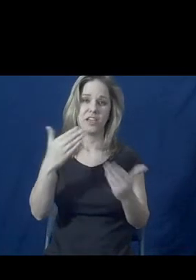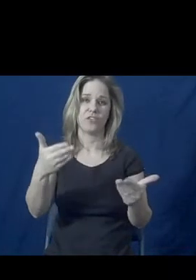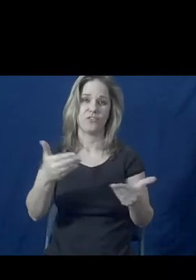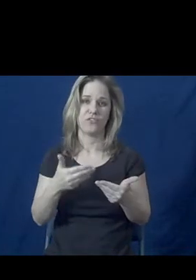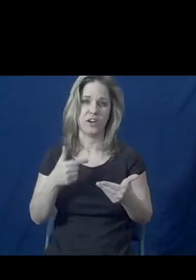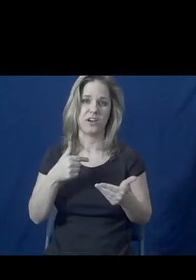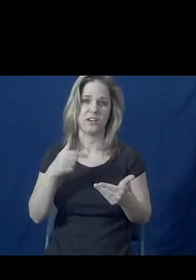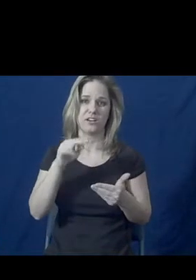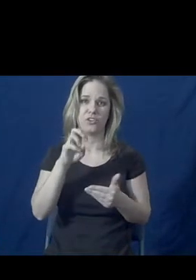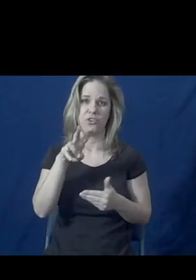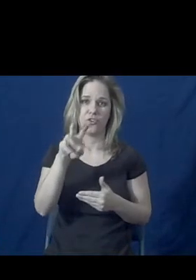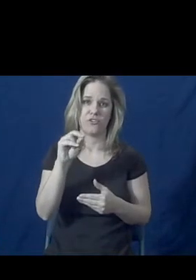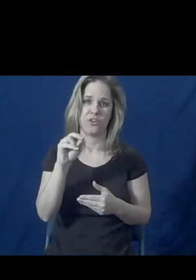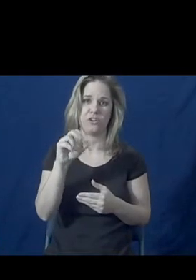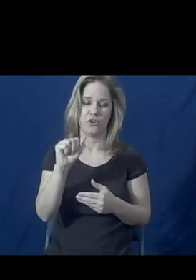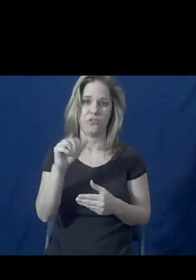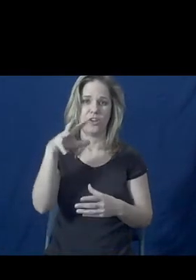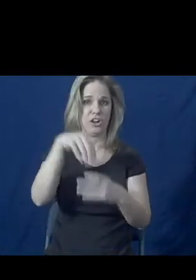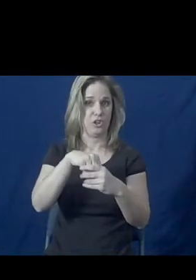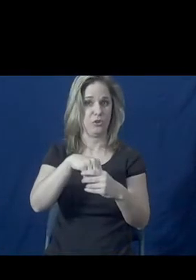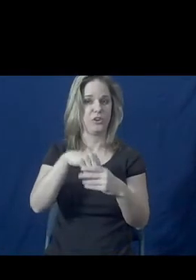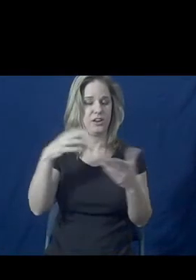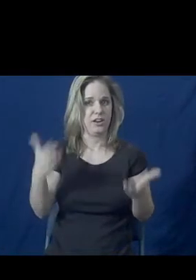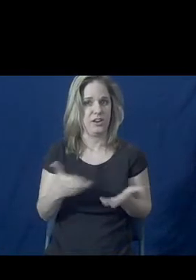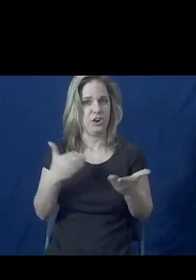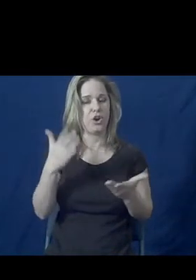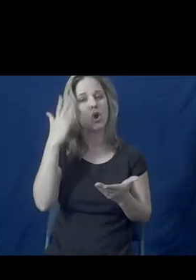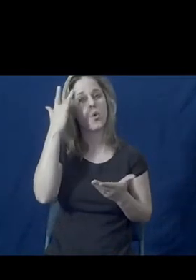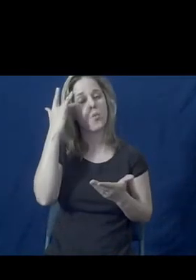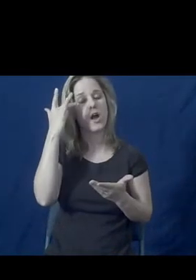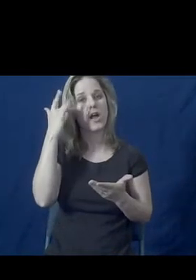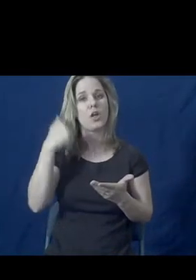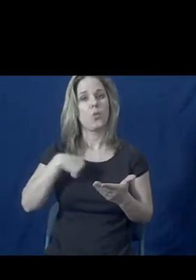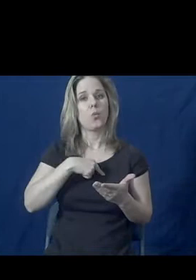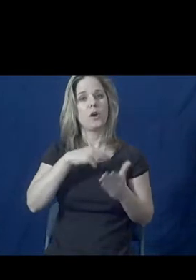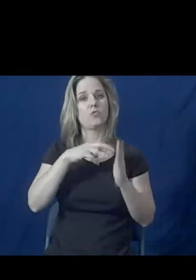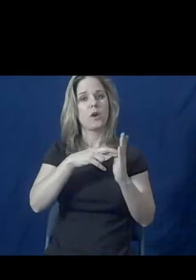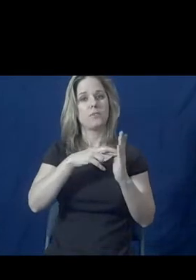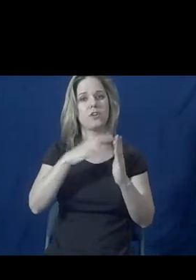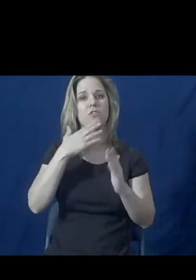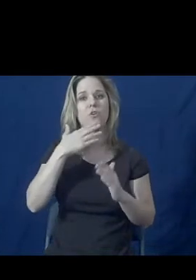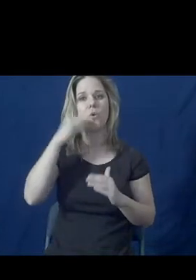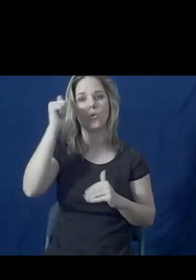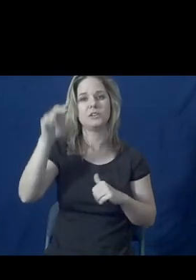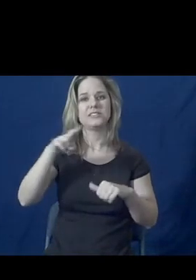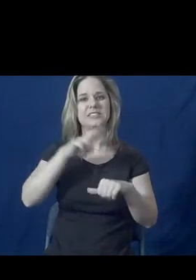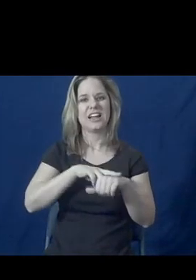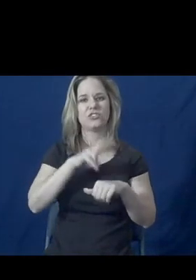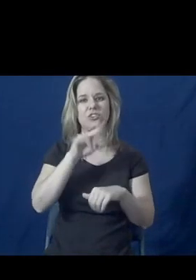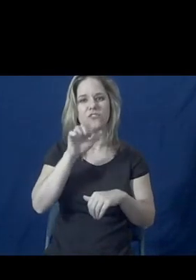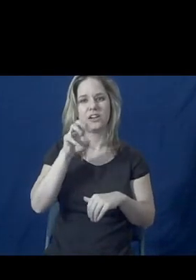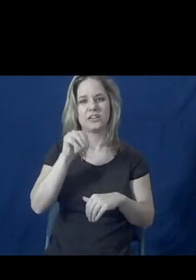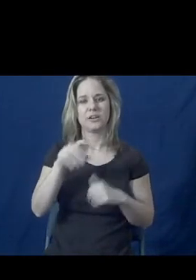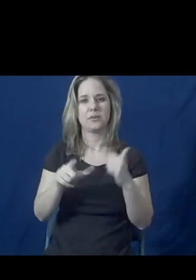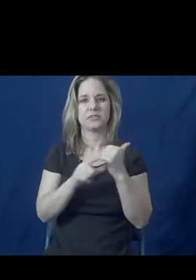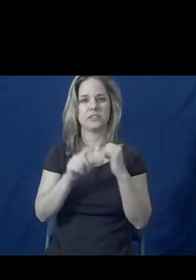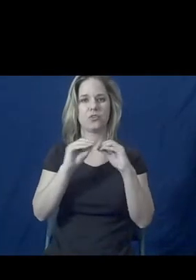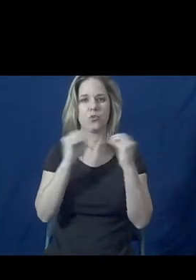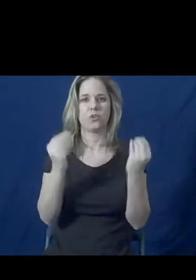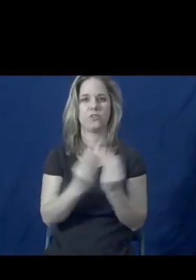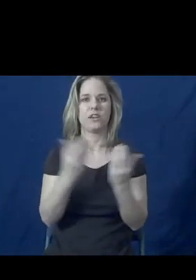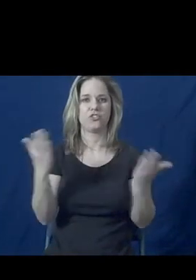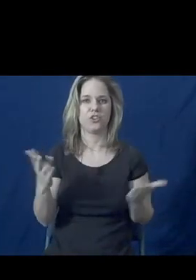include NOVA in this discussion, simply because we represent the oldest national victim assistance organization in the